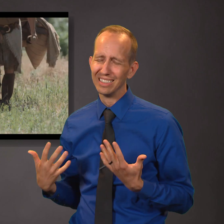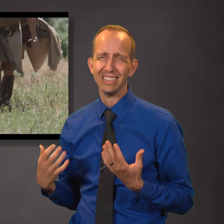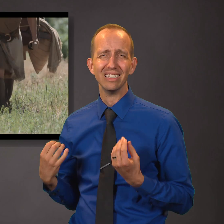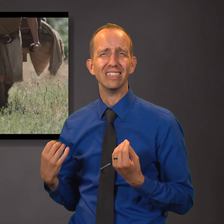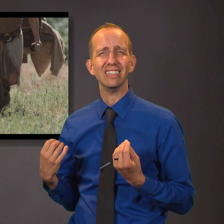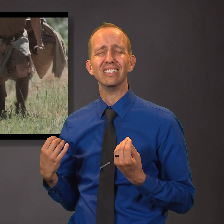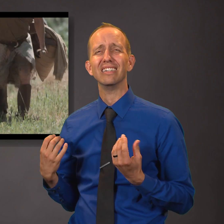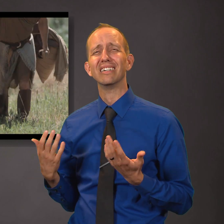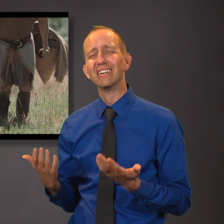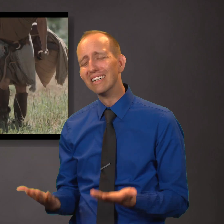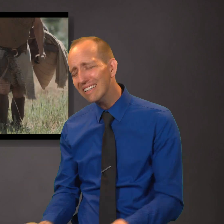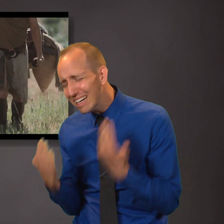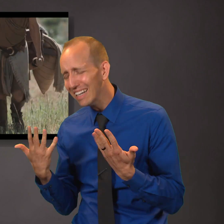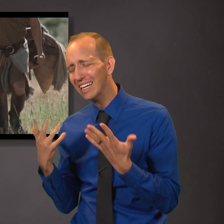No longer droop in sin.